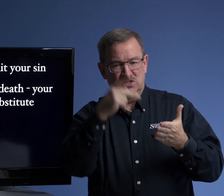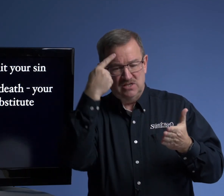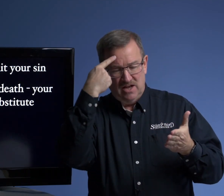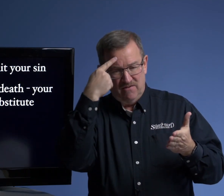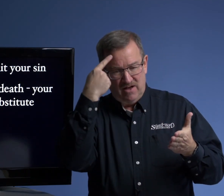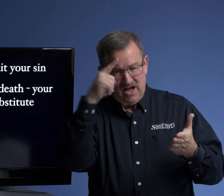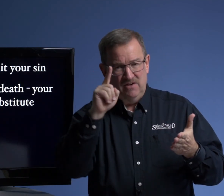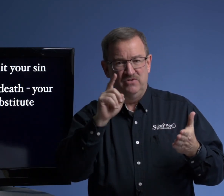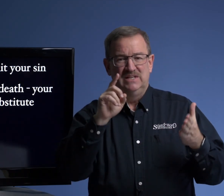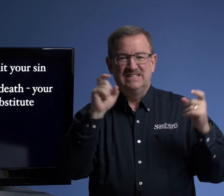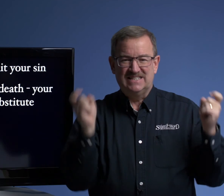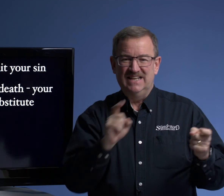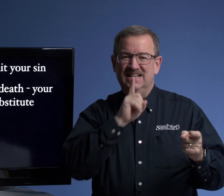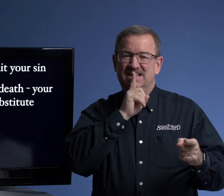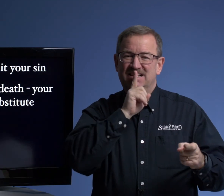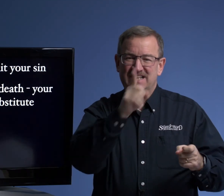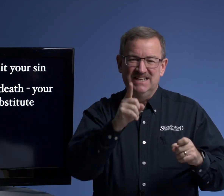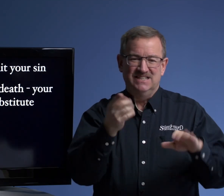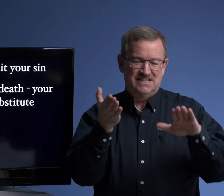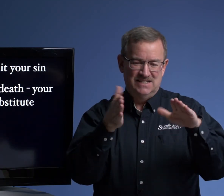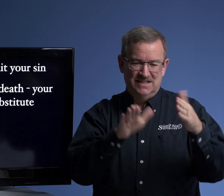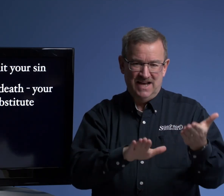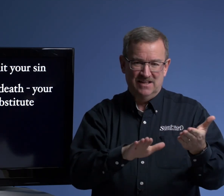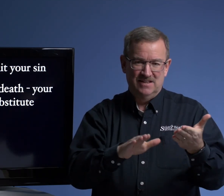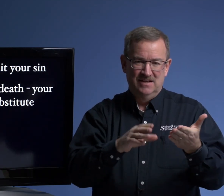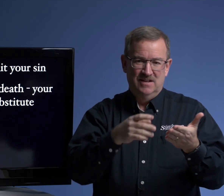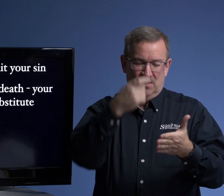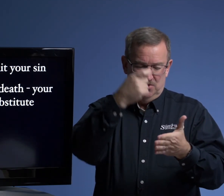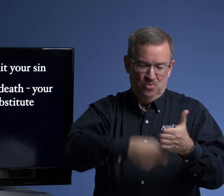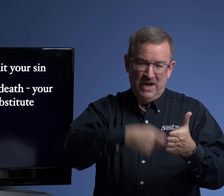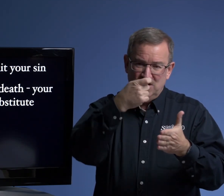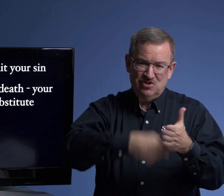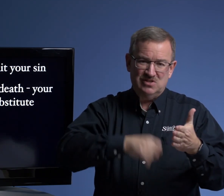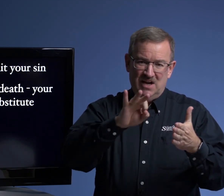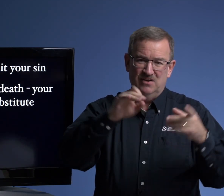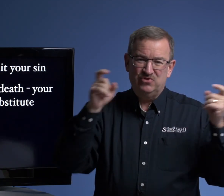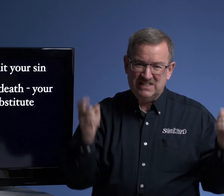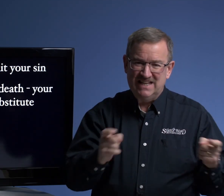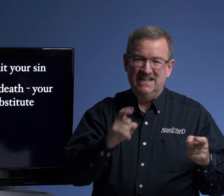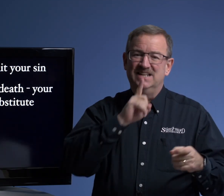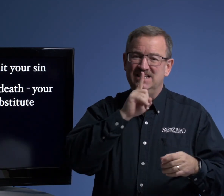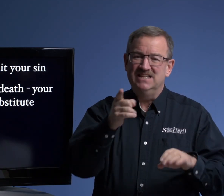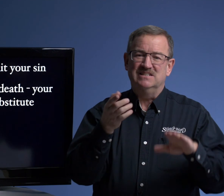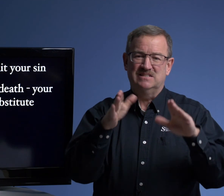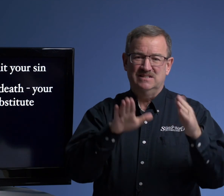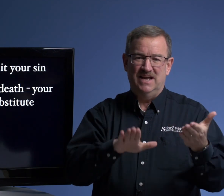of sin is death. The wages of sin is death.